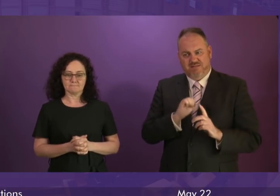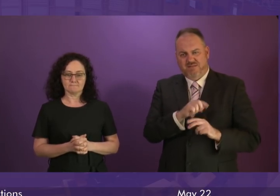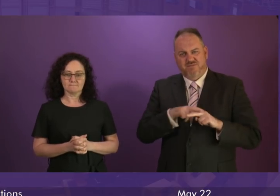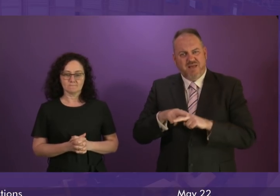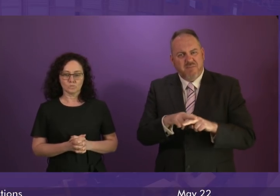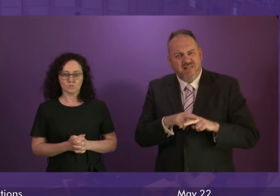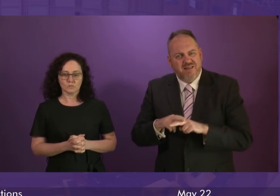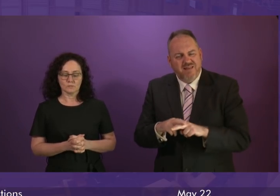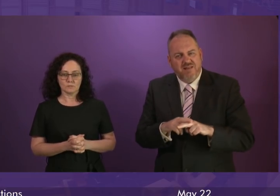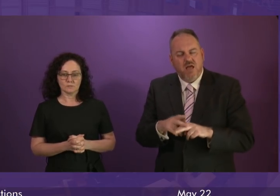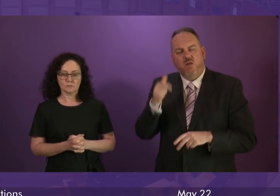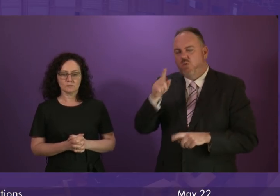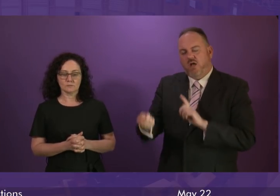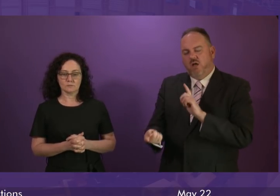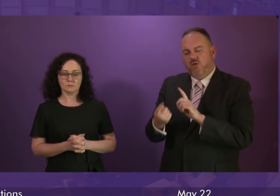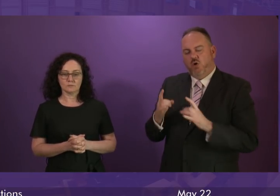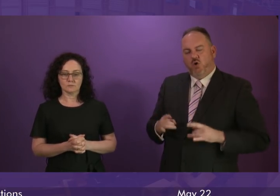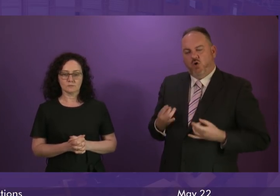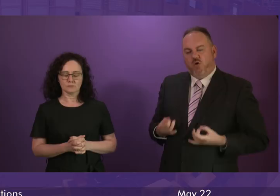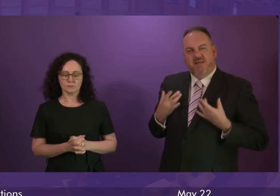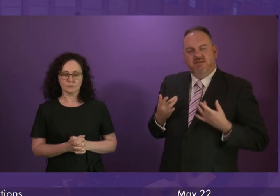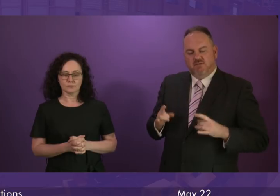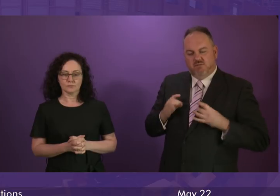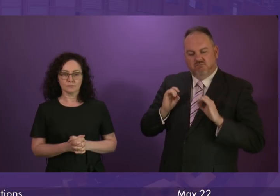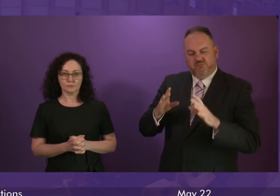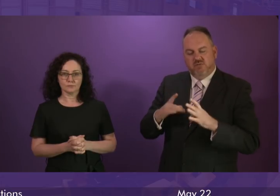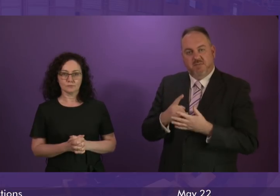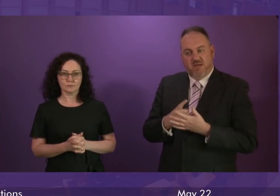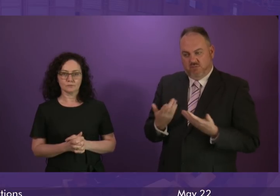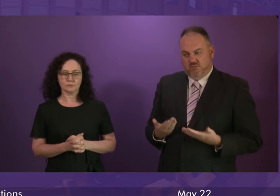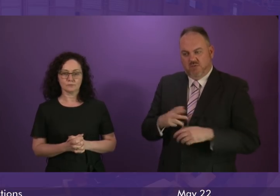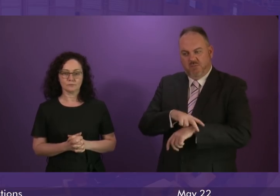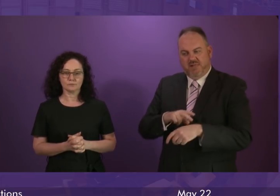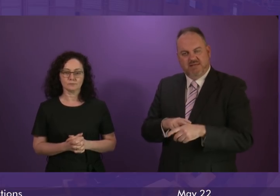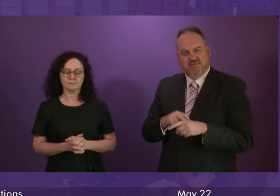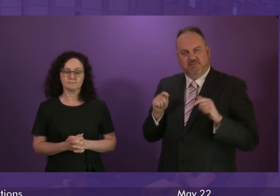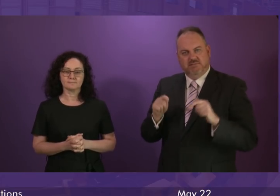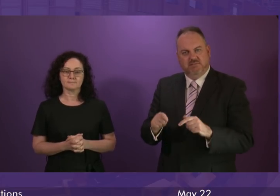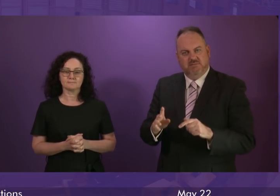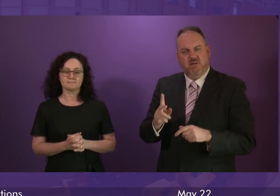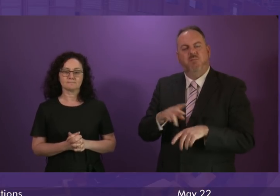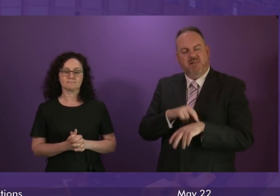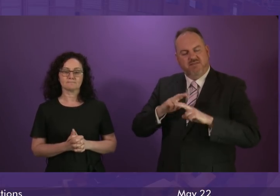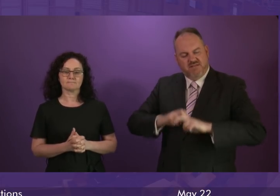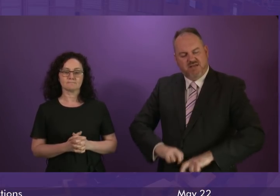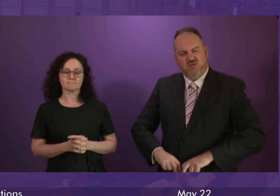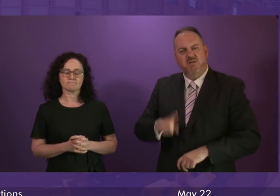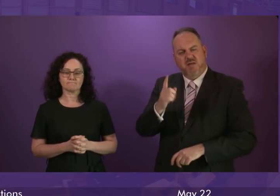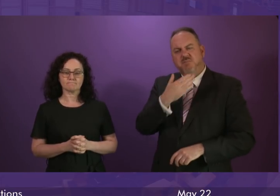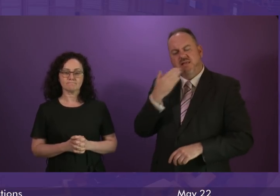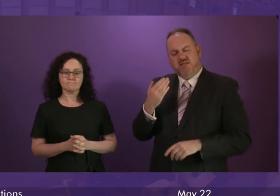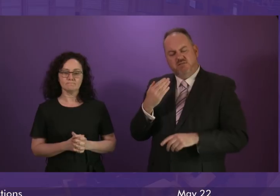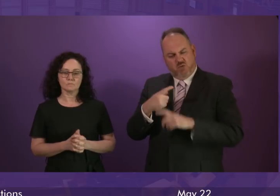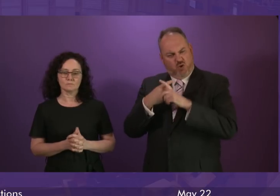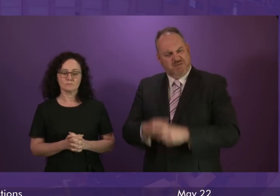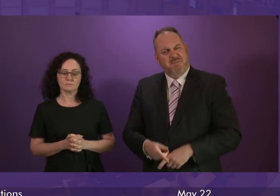I understand the first minister cannot comment on live police investigations but will she condemn this attack in the strongest possible terms? And does she